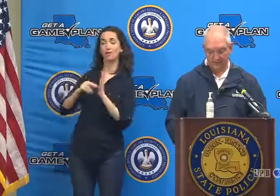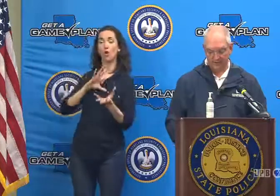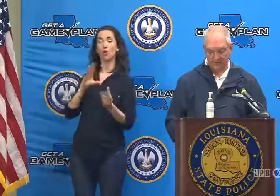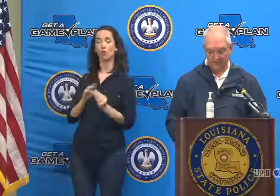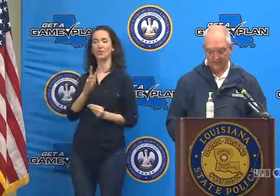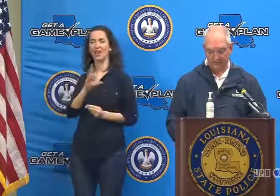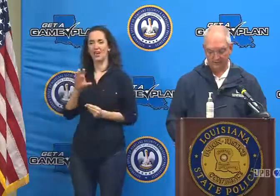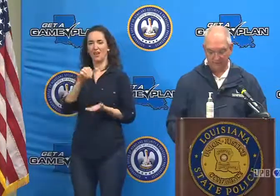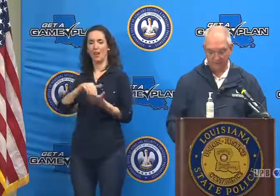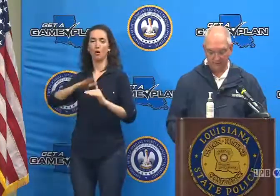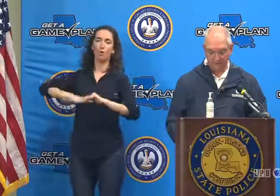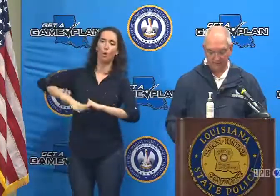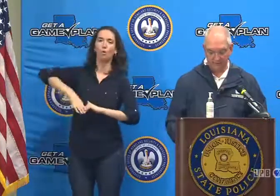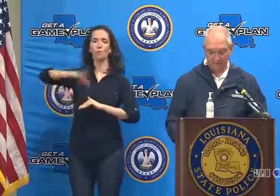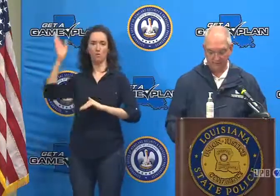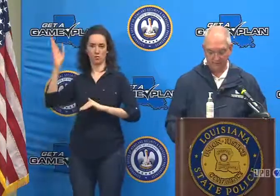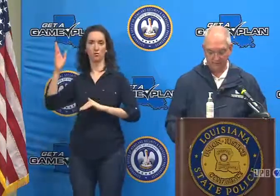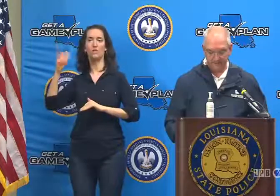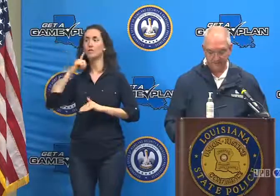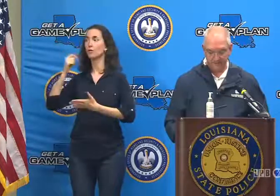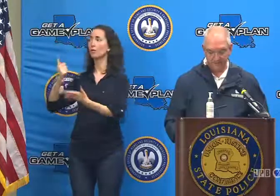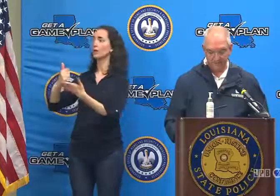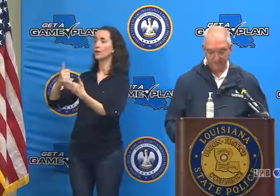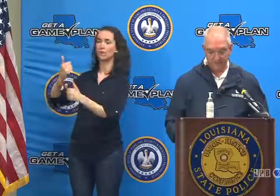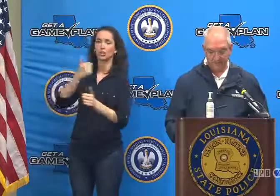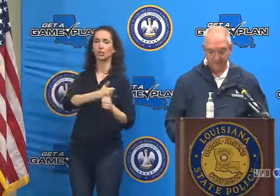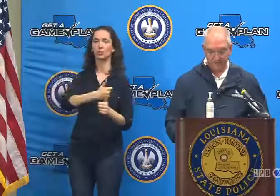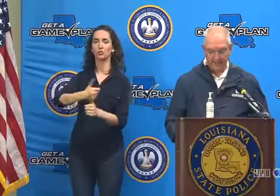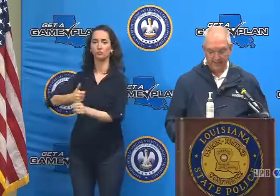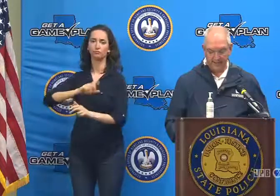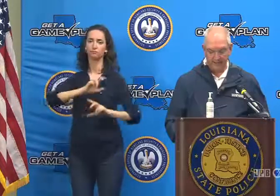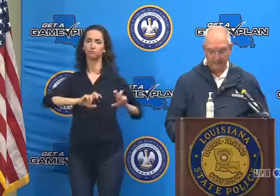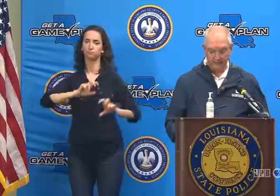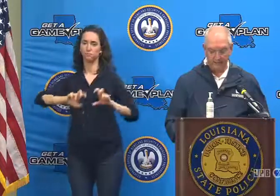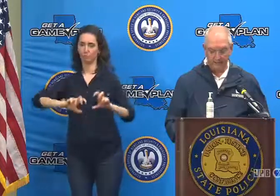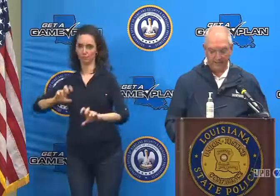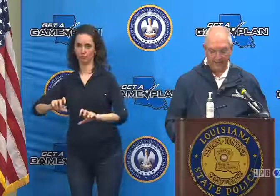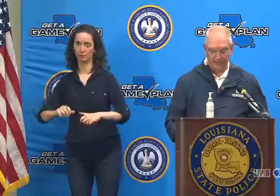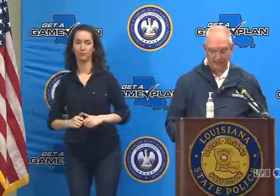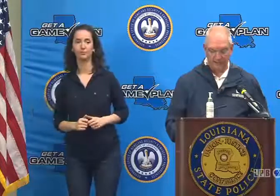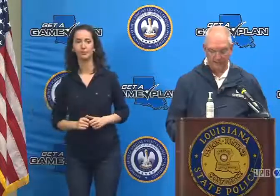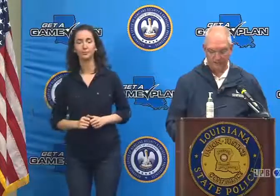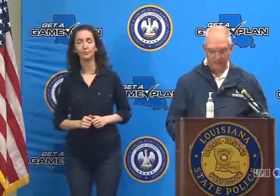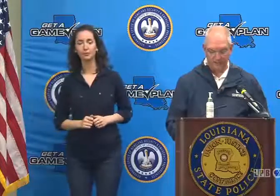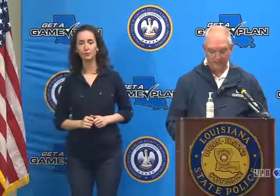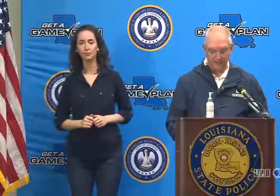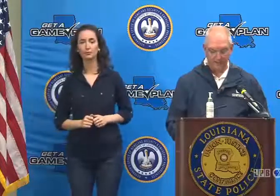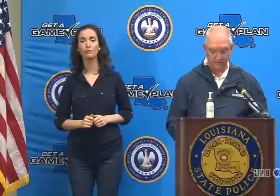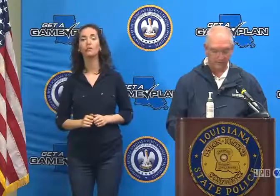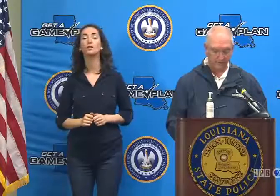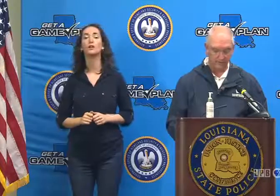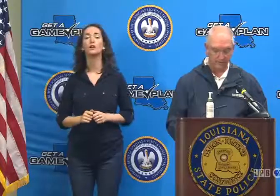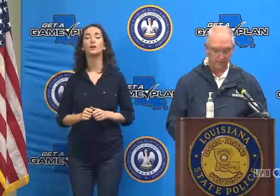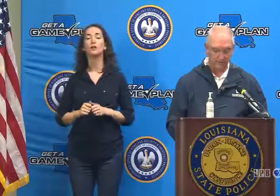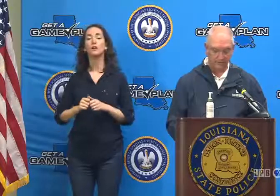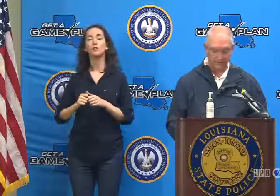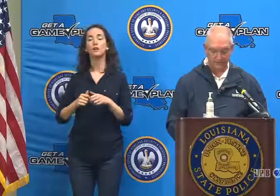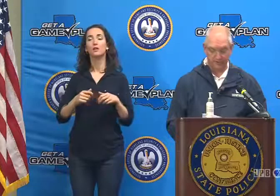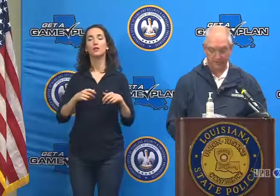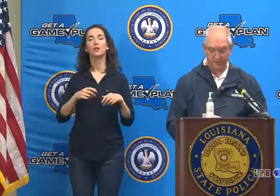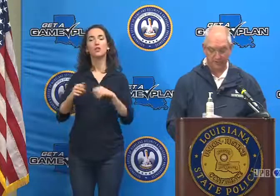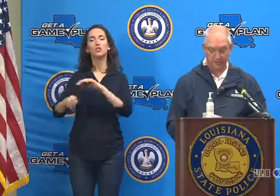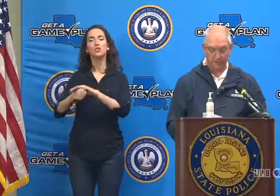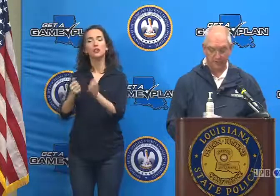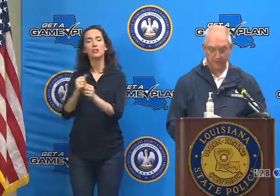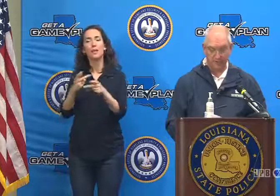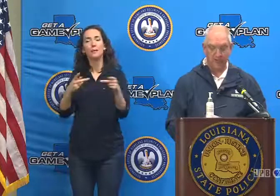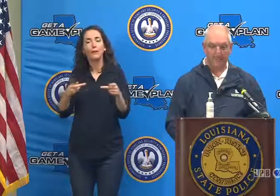at this time for individual assistance. More than 9900 households are checked into the Transitional Shelter